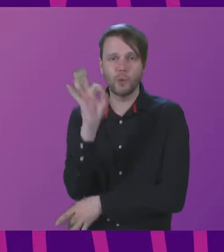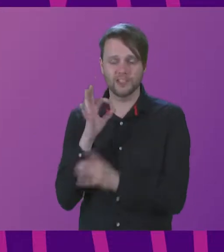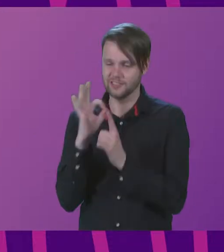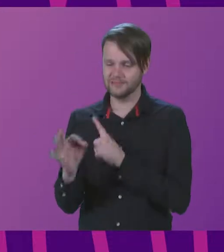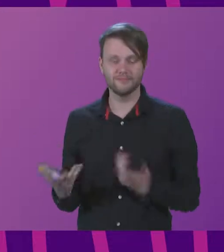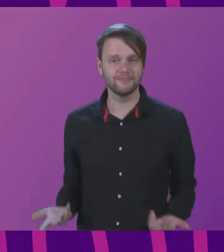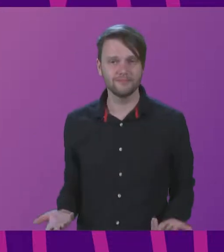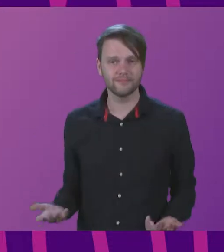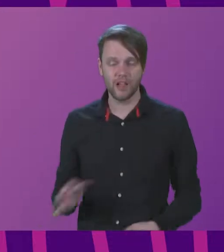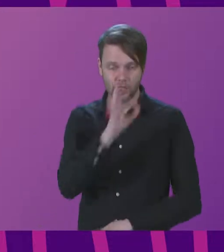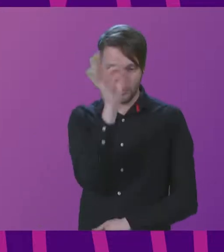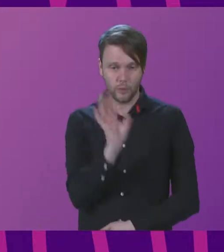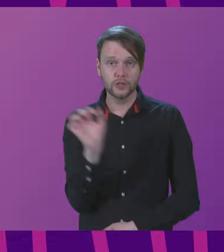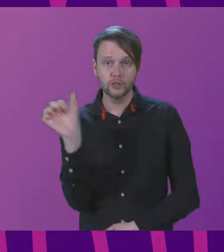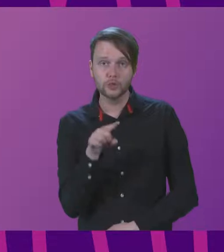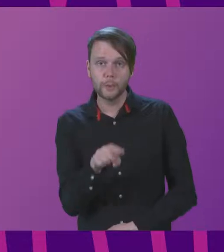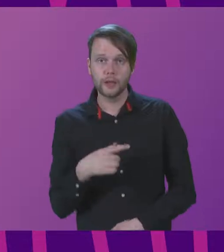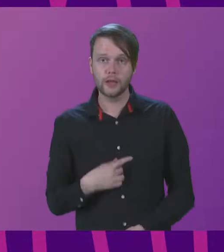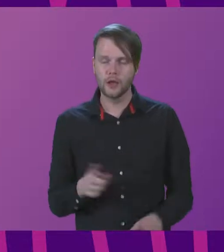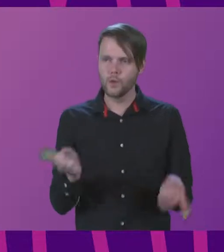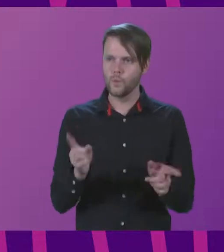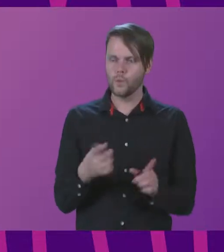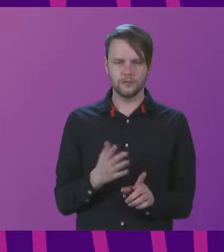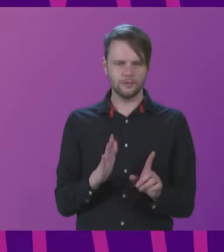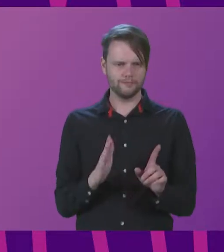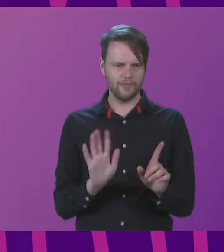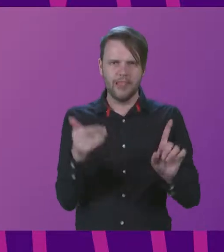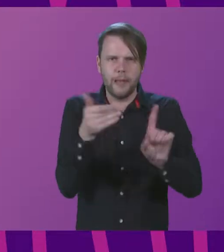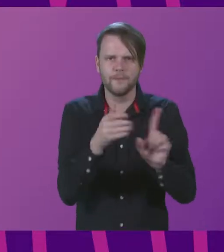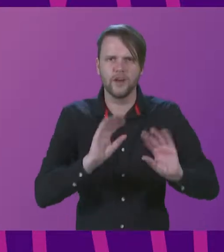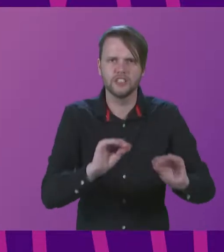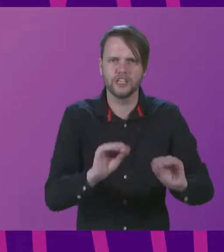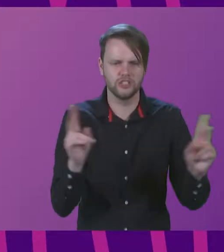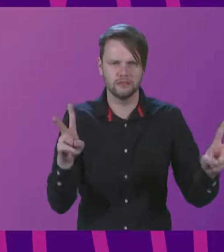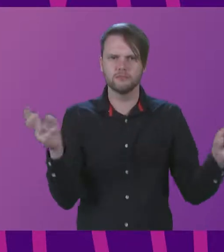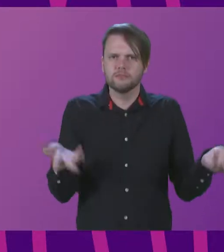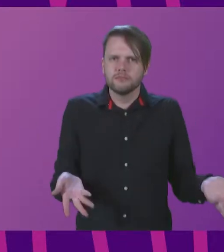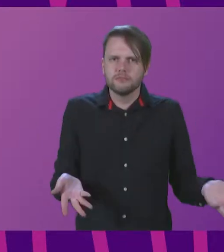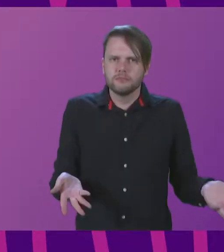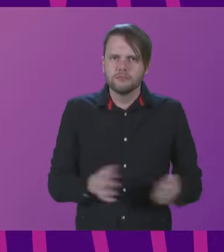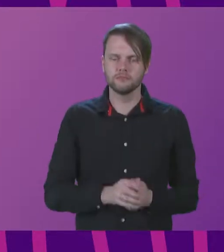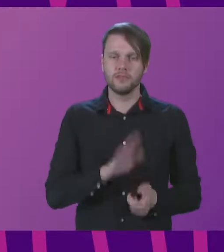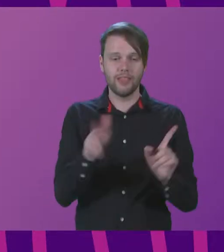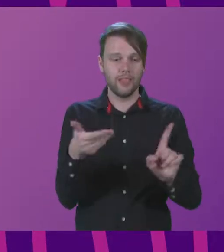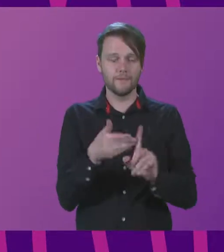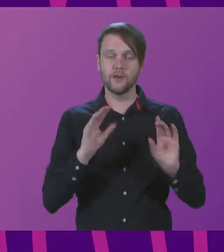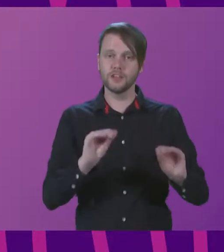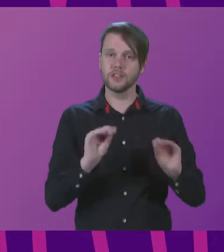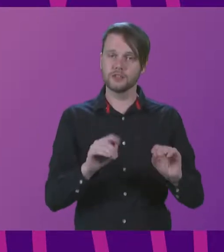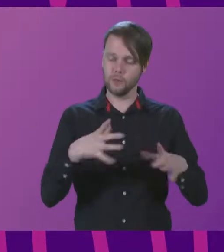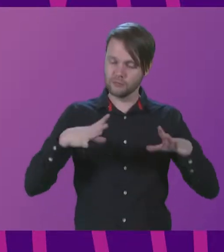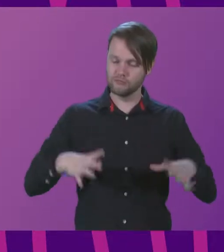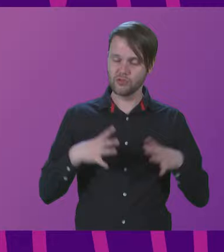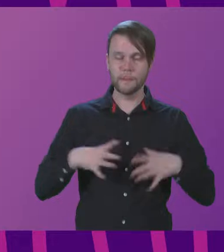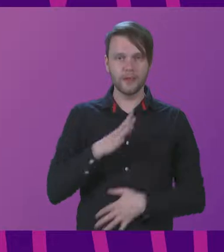The question is, what is the purpose of education? The purpose of education is to prepare